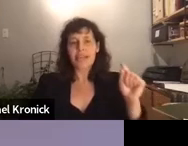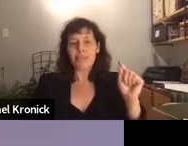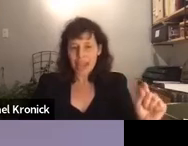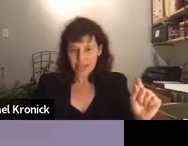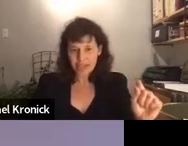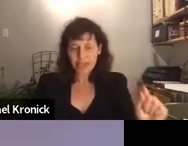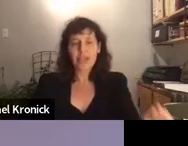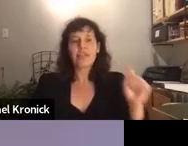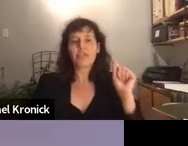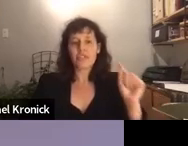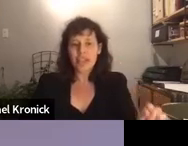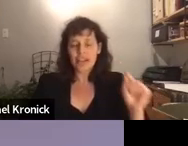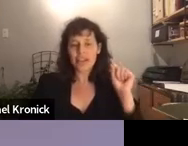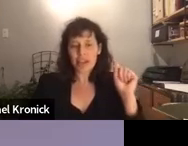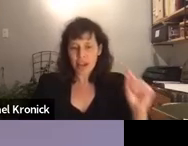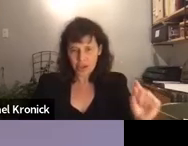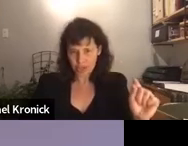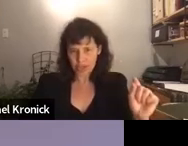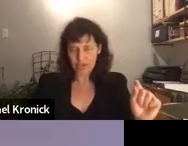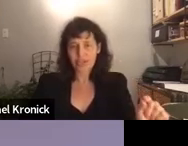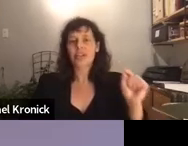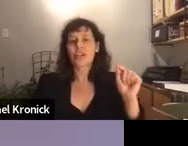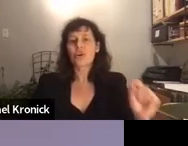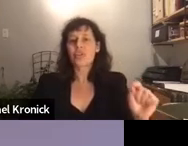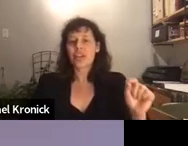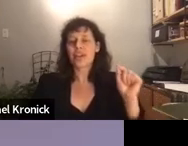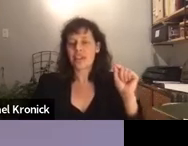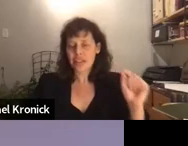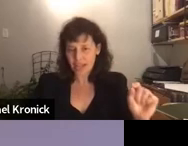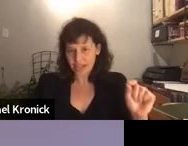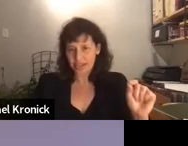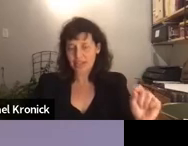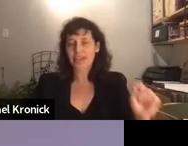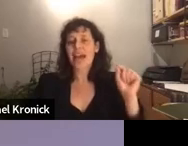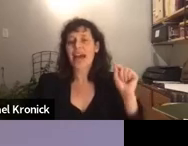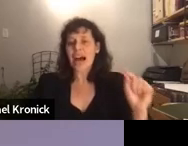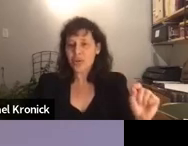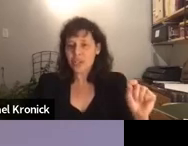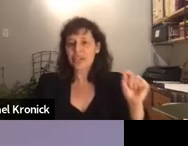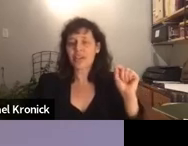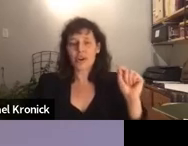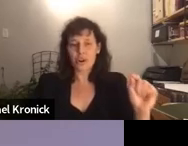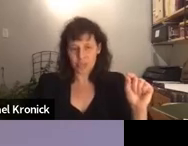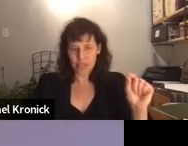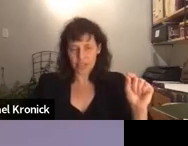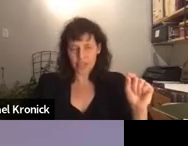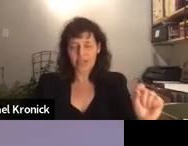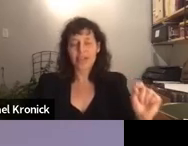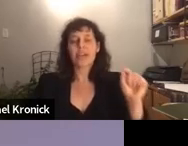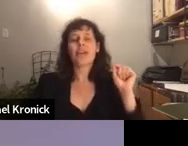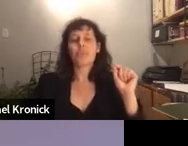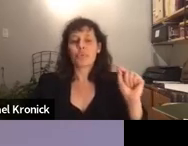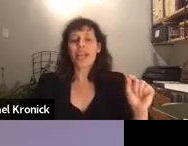It meant feeding the hungry, clothing the naked, housing the homeless,